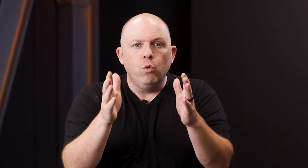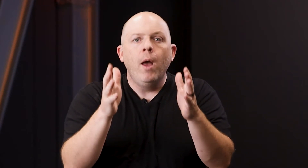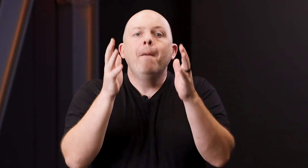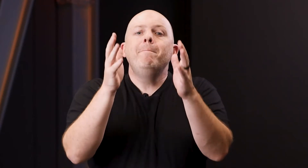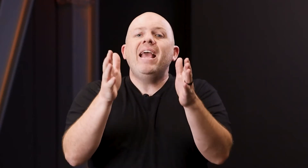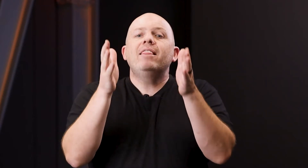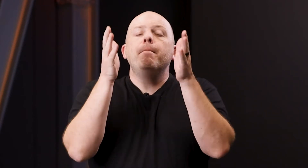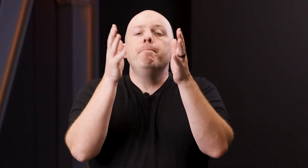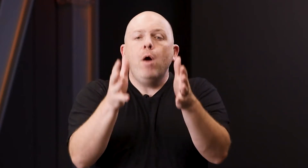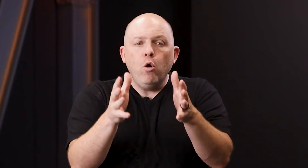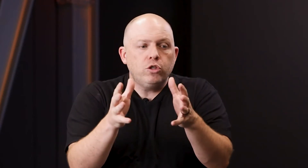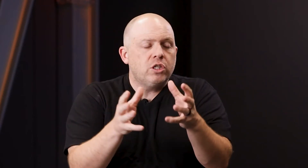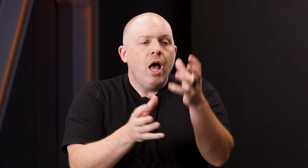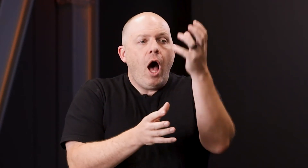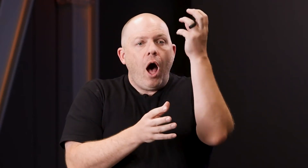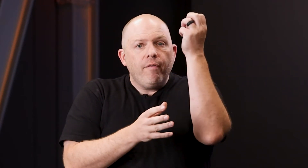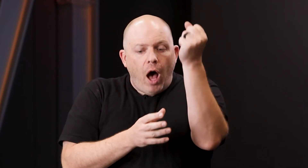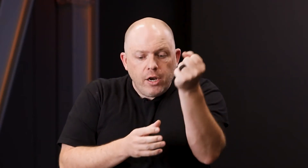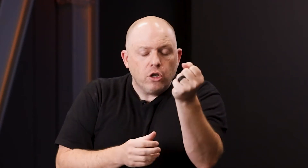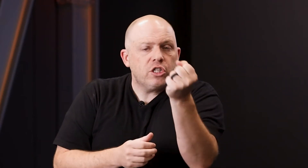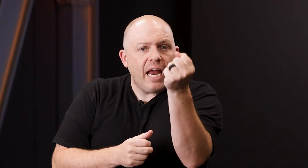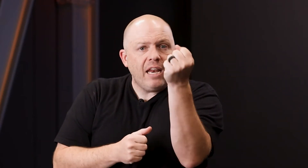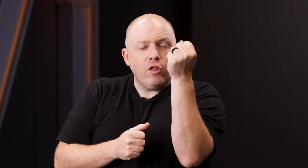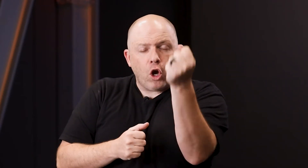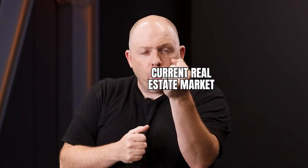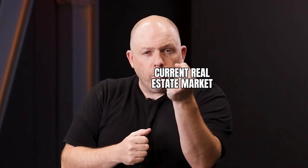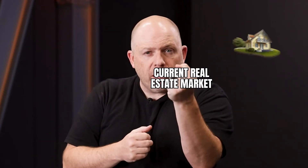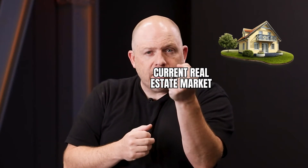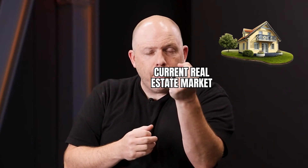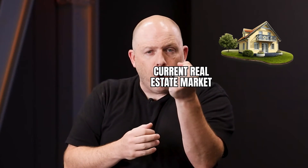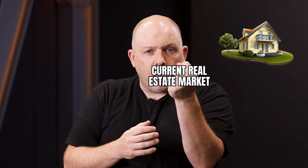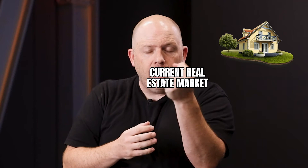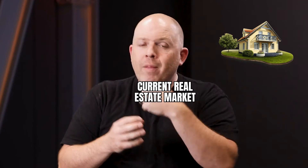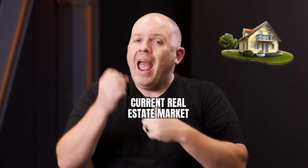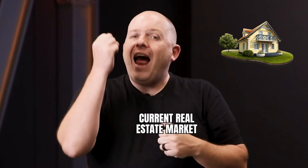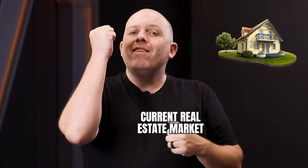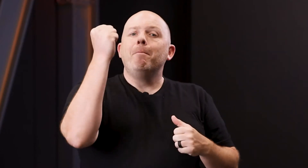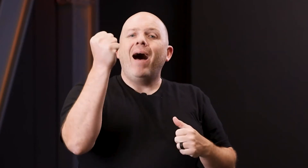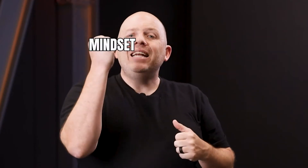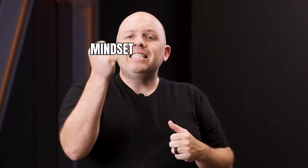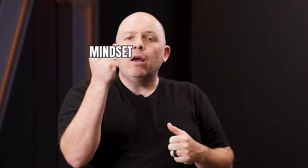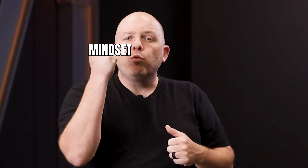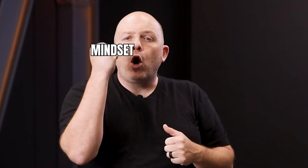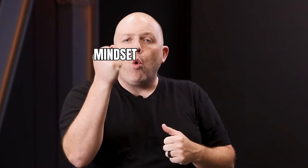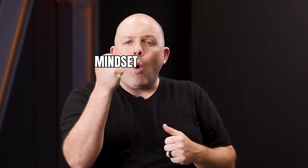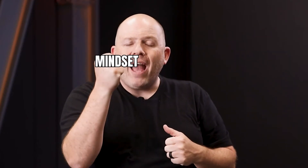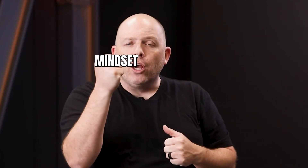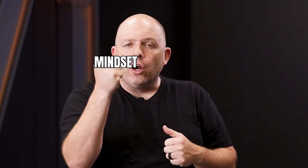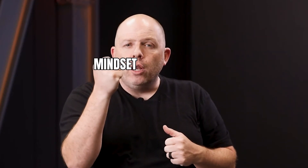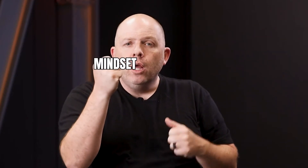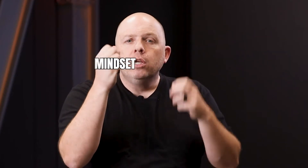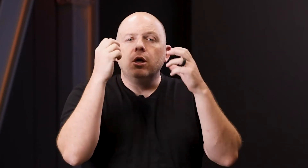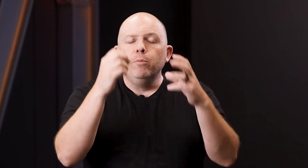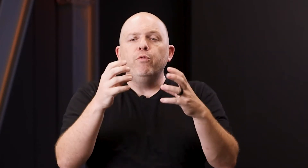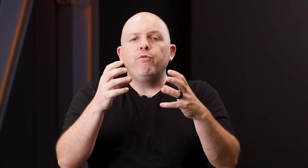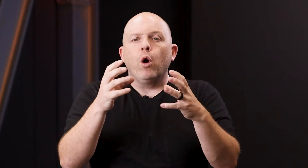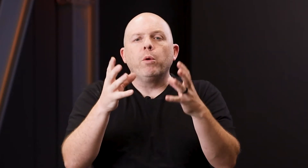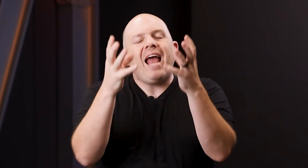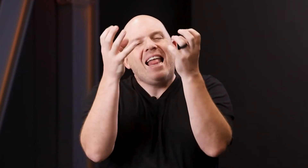make the most of understanding the current real estate market and the mindset required to move forward. And